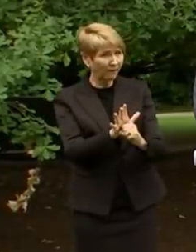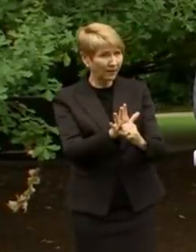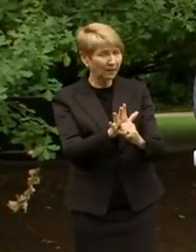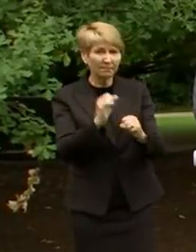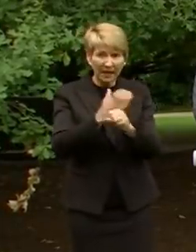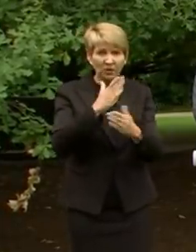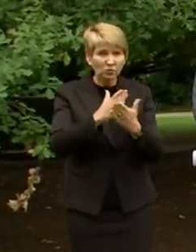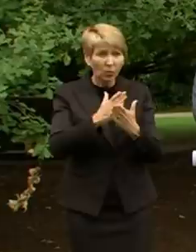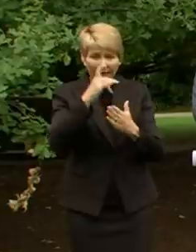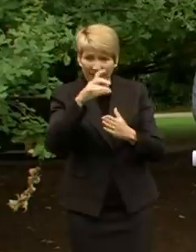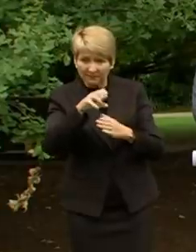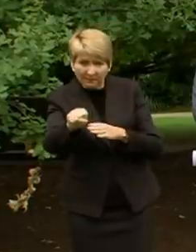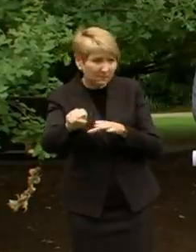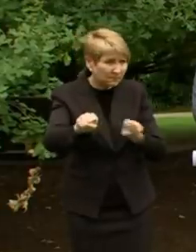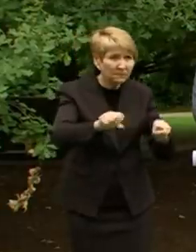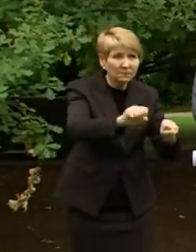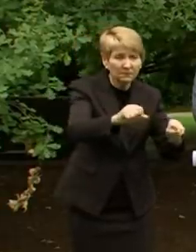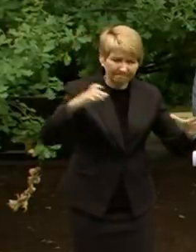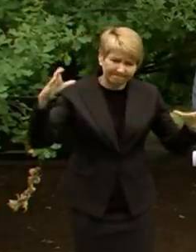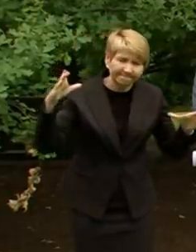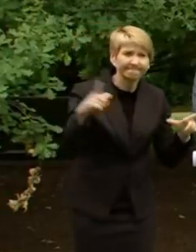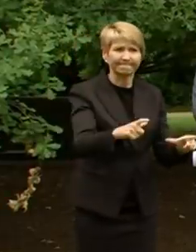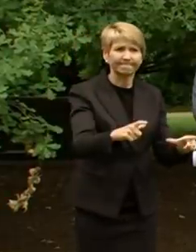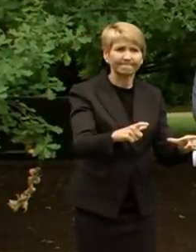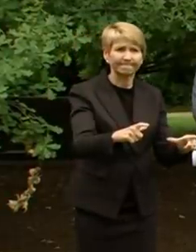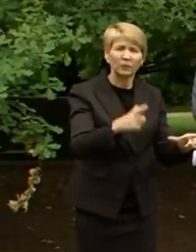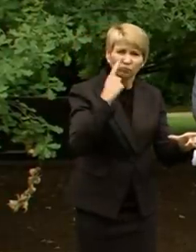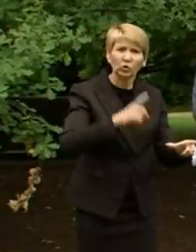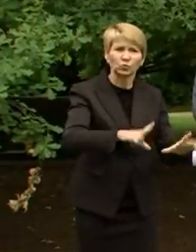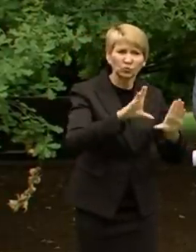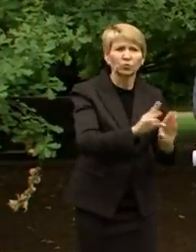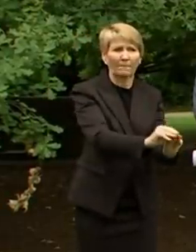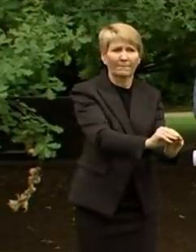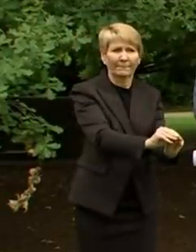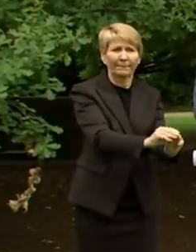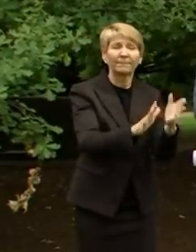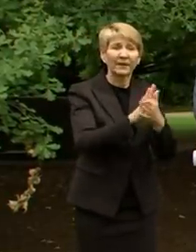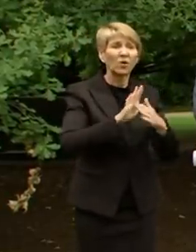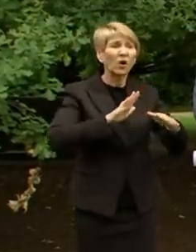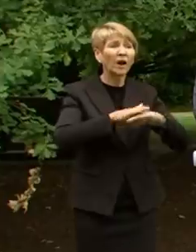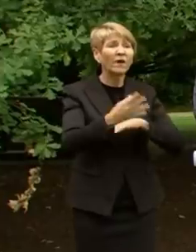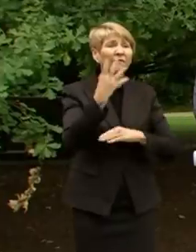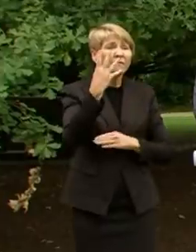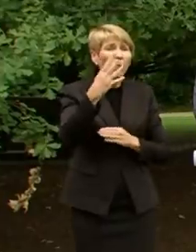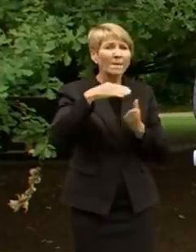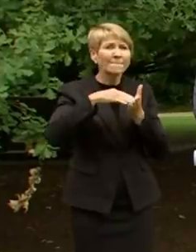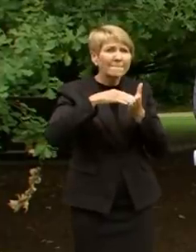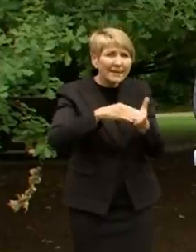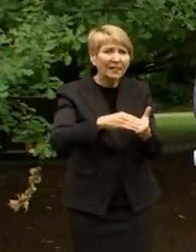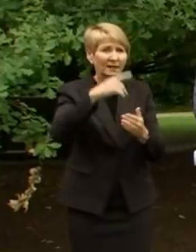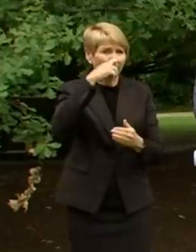sense of confidence and control to our coronavirus circumstances. That means we've done 4,672